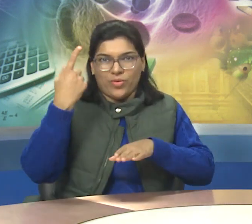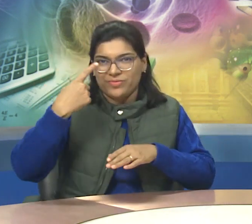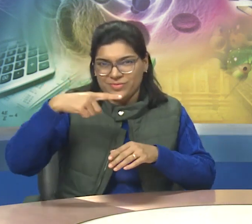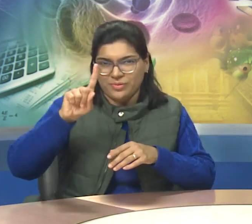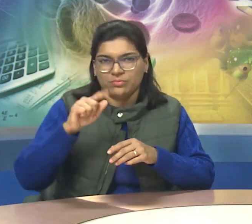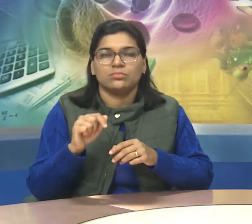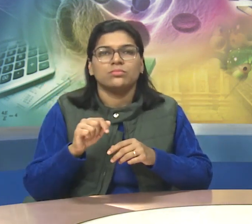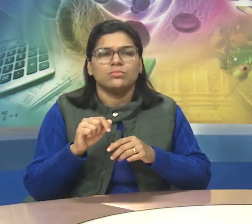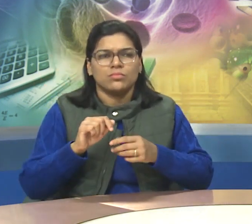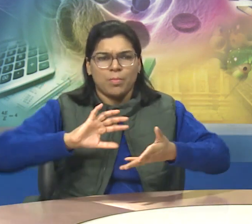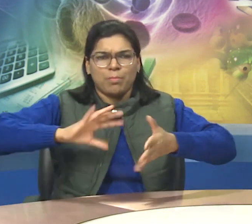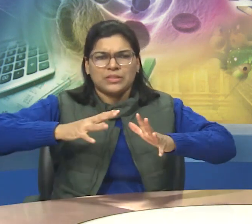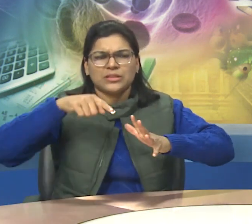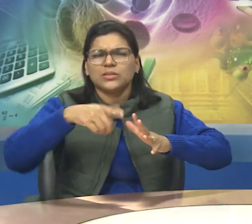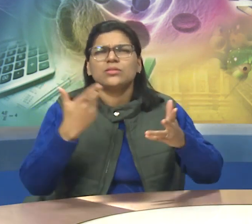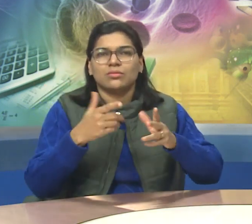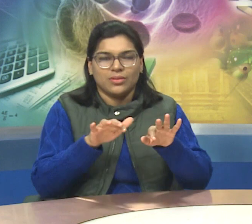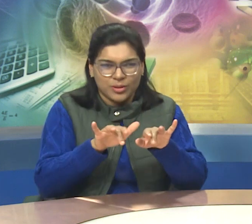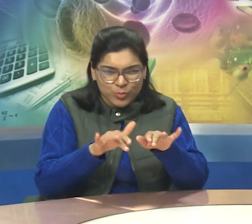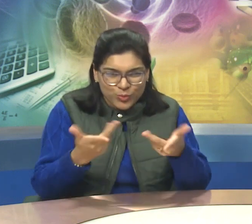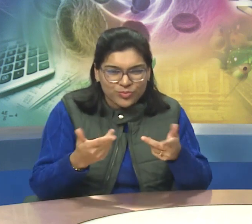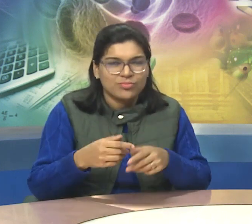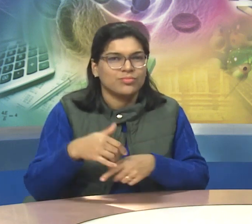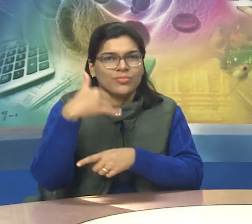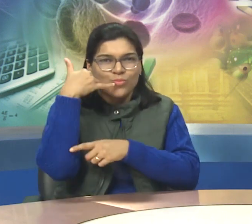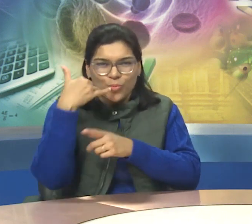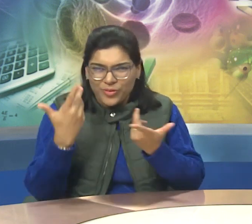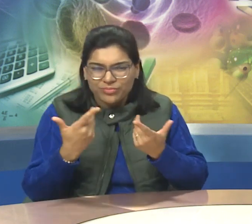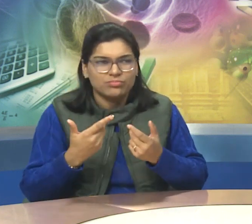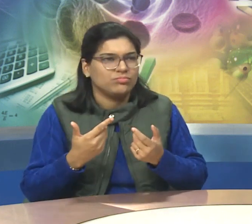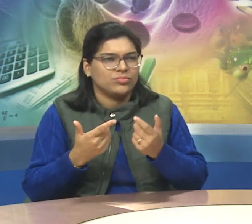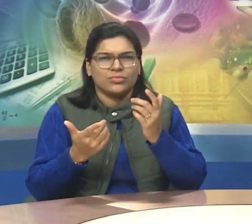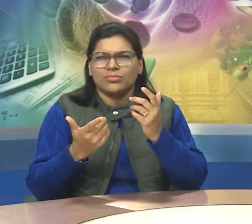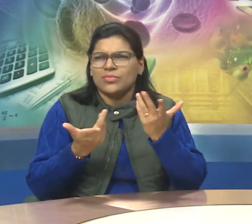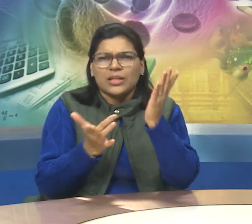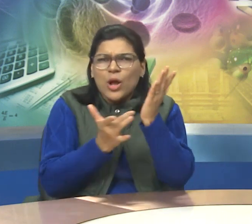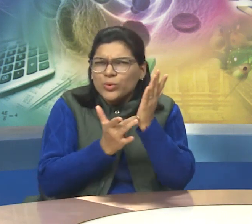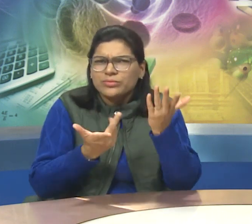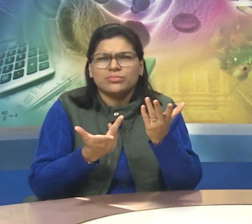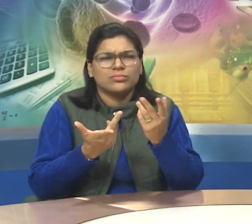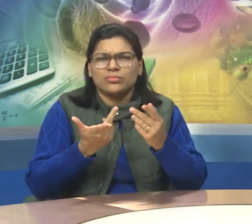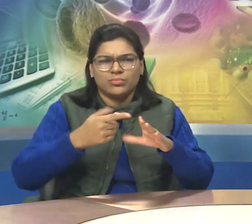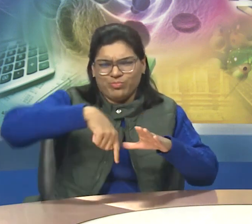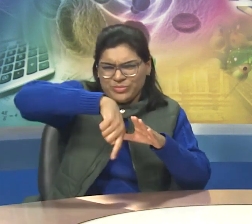much more than just wage-earning machines.